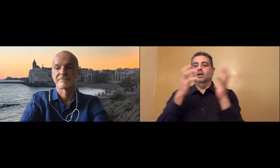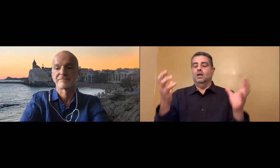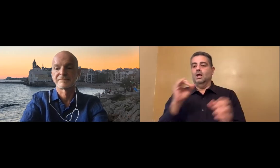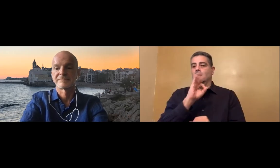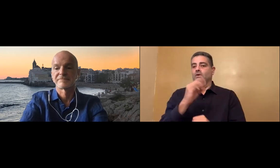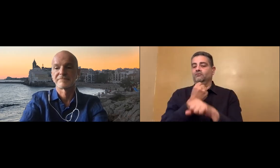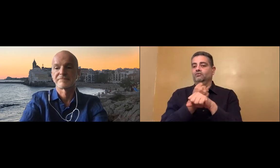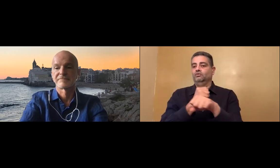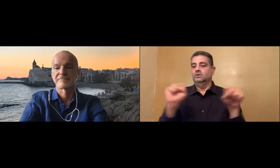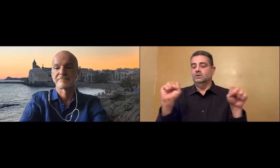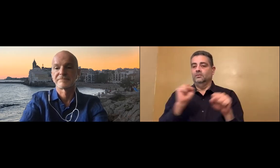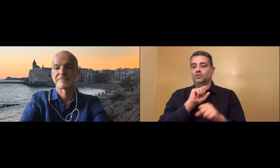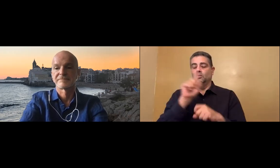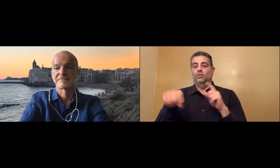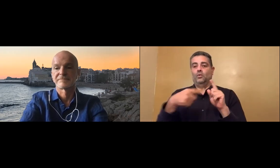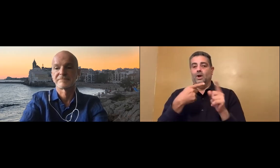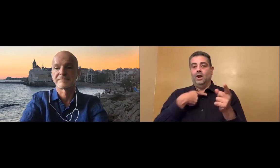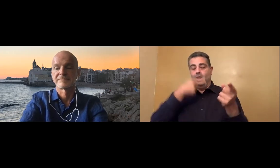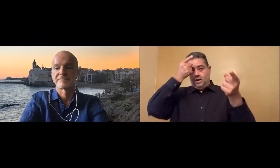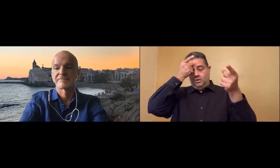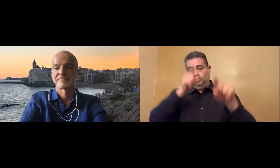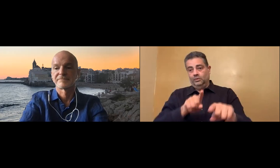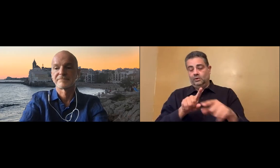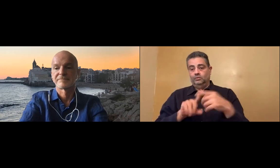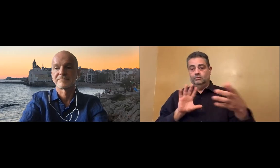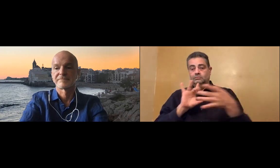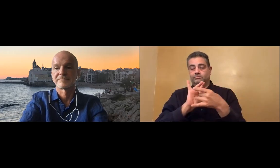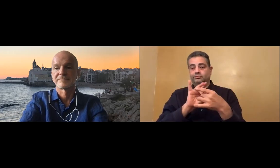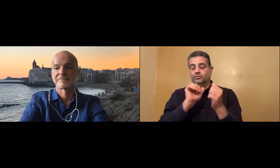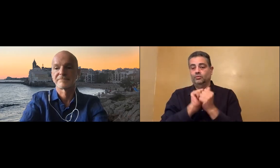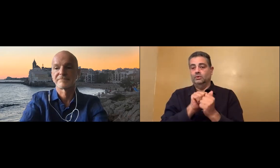This software has given me a lot of freedom.